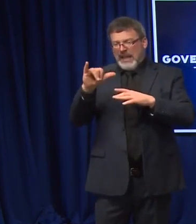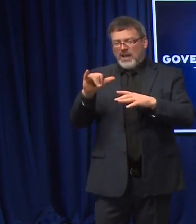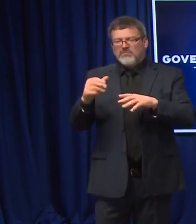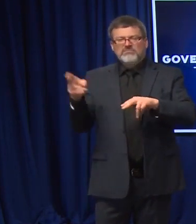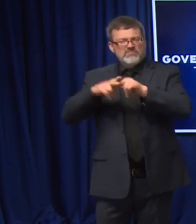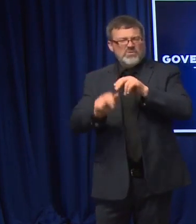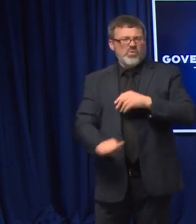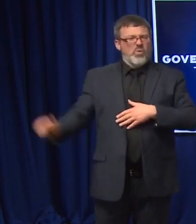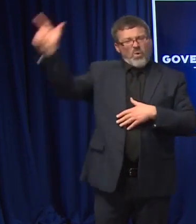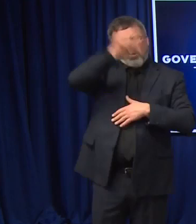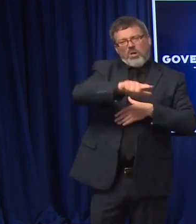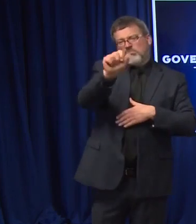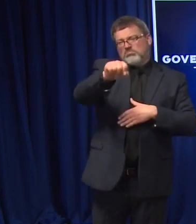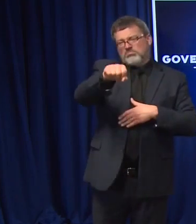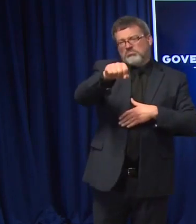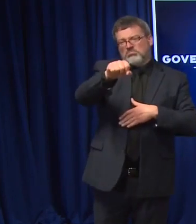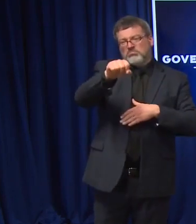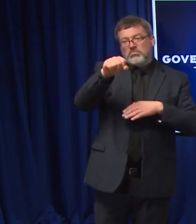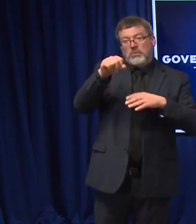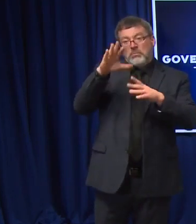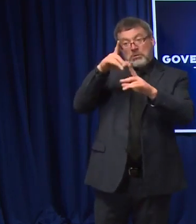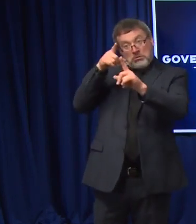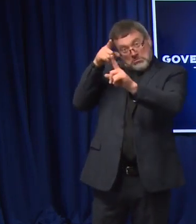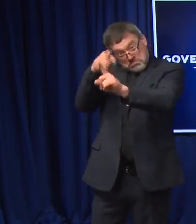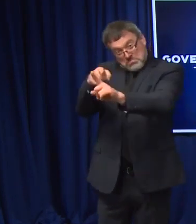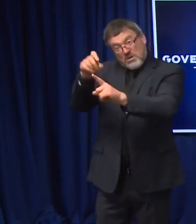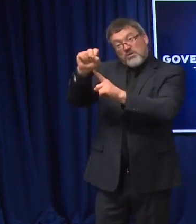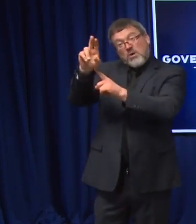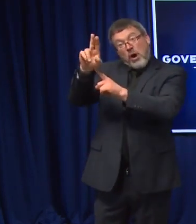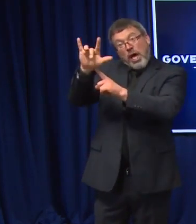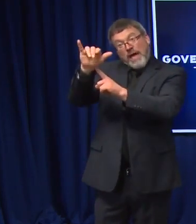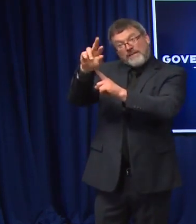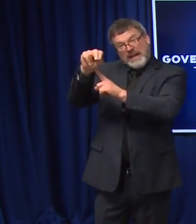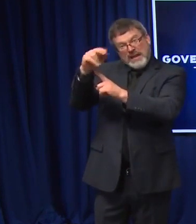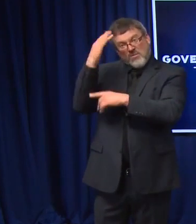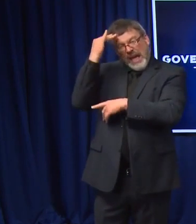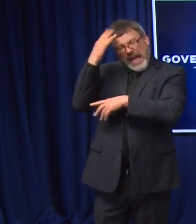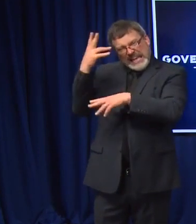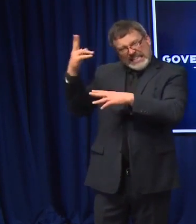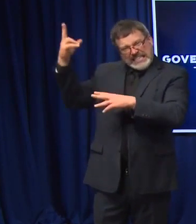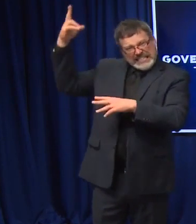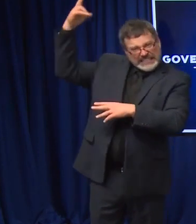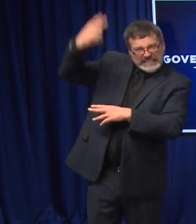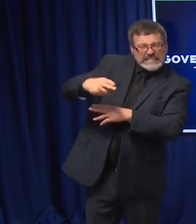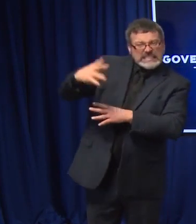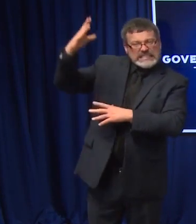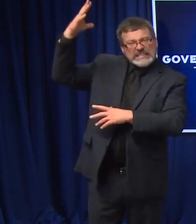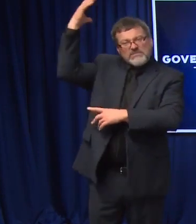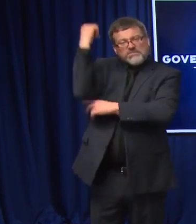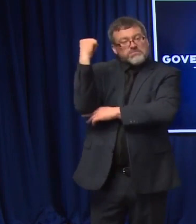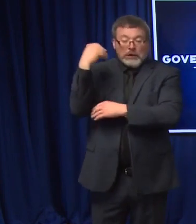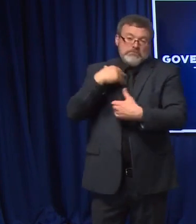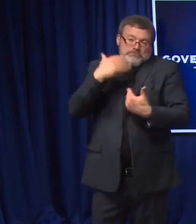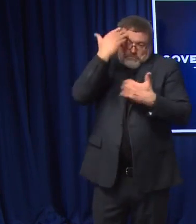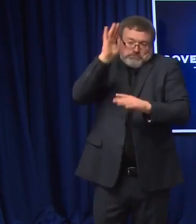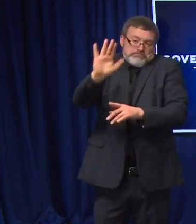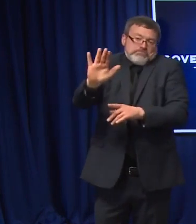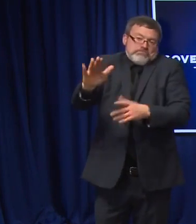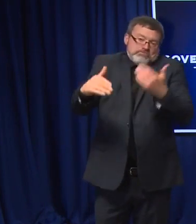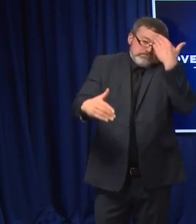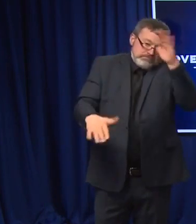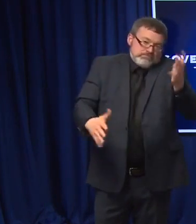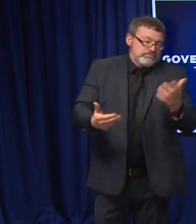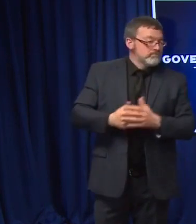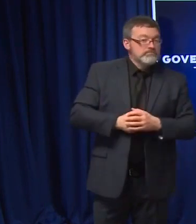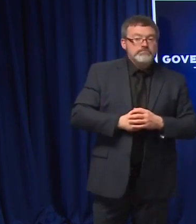about special factors that may be contributing in Sullivan County. Great. The other thing I'm going to add is